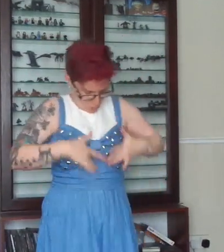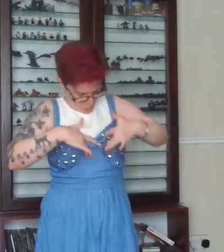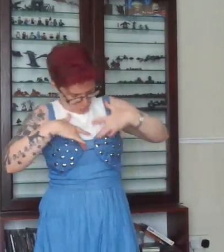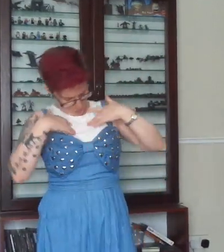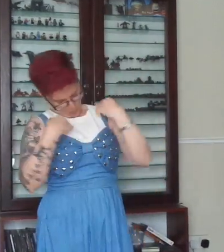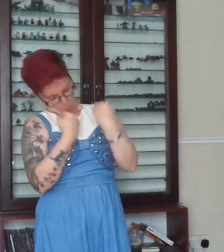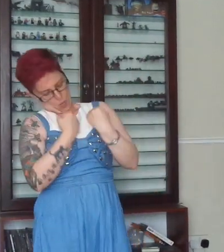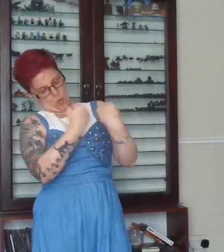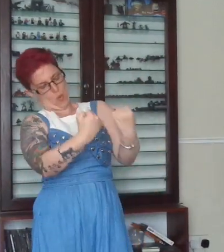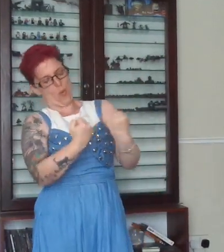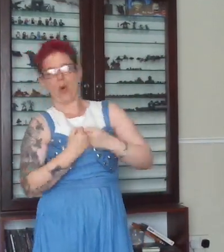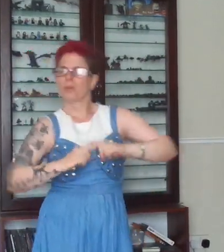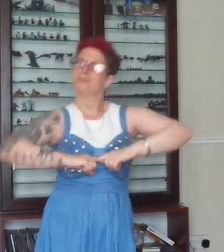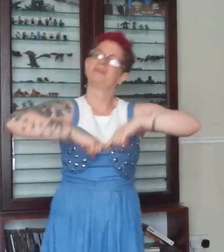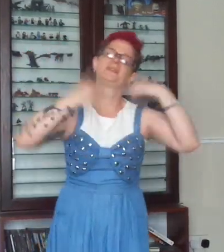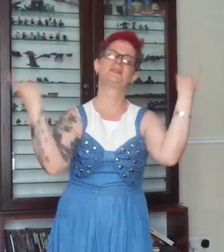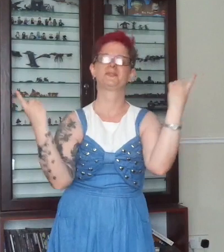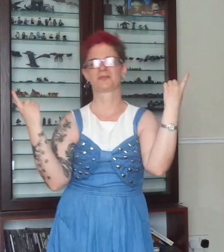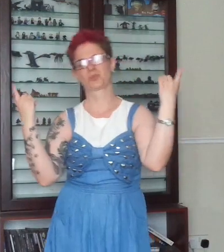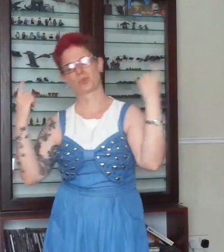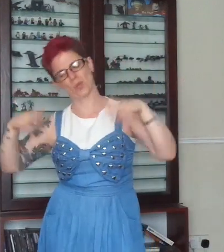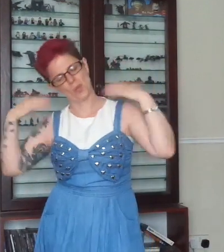Now these songs will hold and hide your name